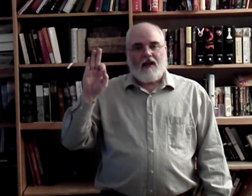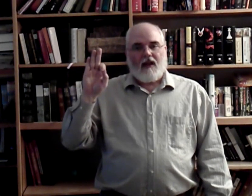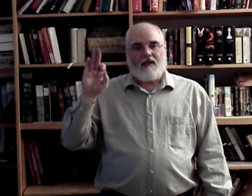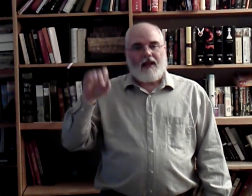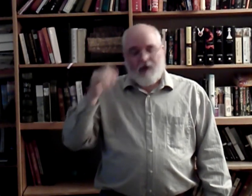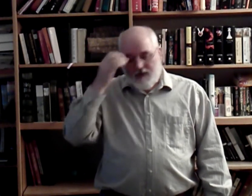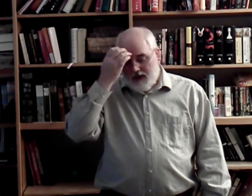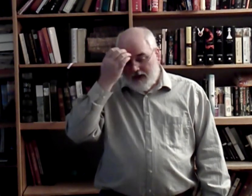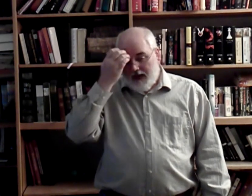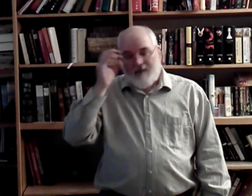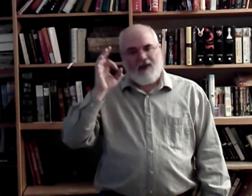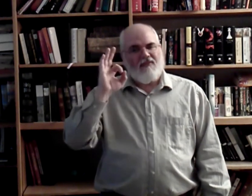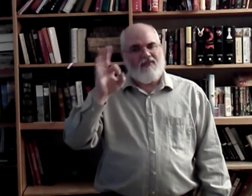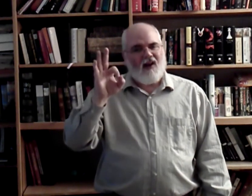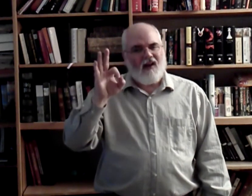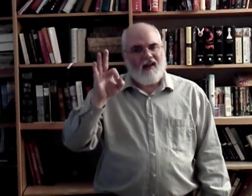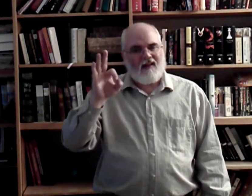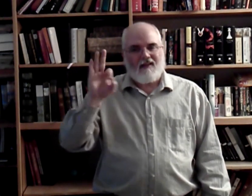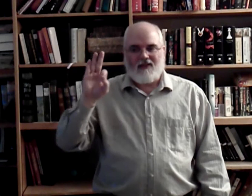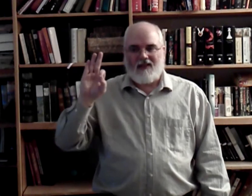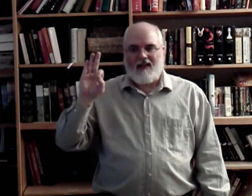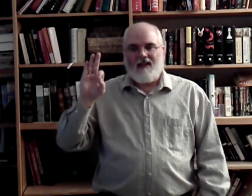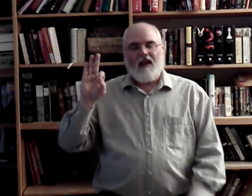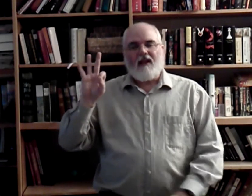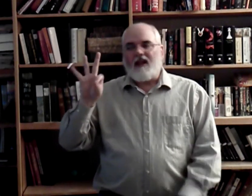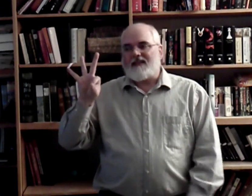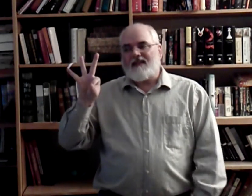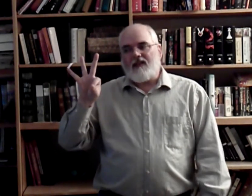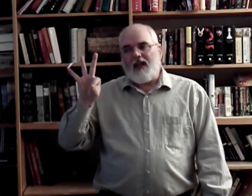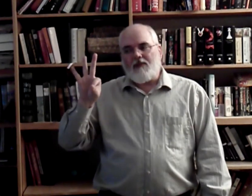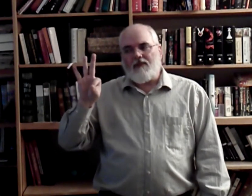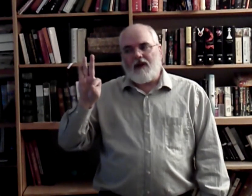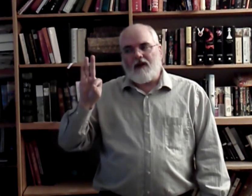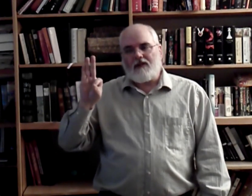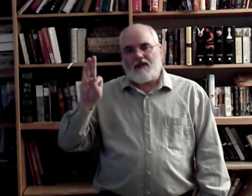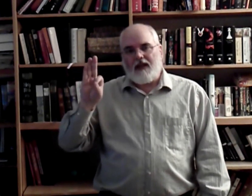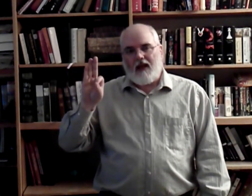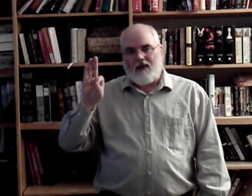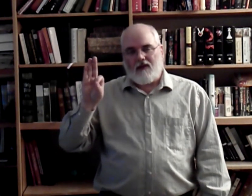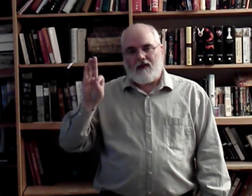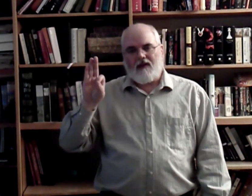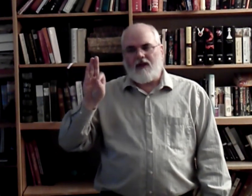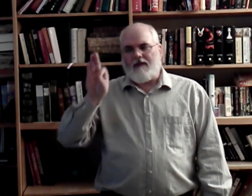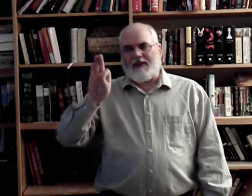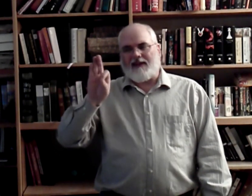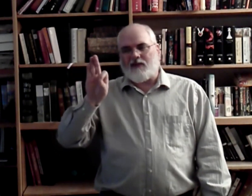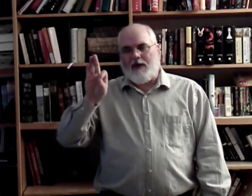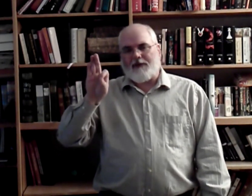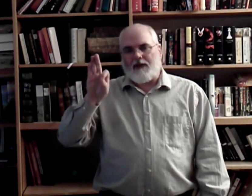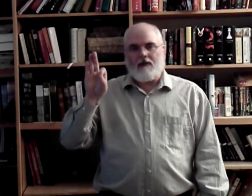It's like, how are you feeling today? I'm fine. Okay? Keep your fingers together. Keep don't have to be quite cramped together.